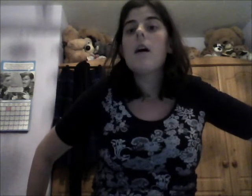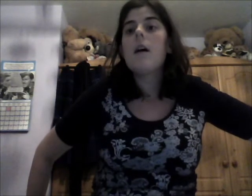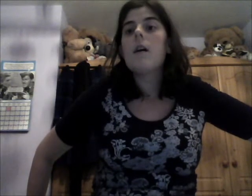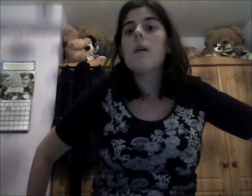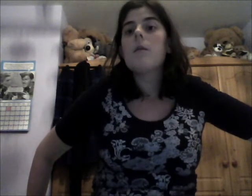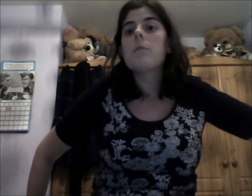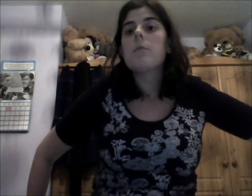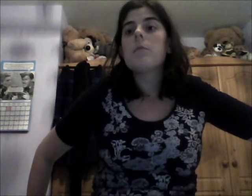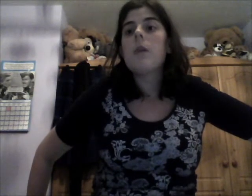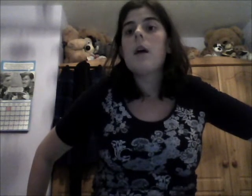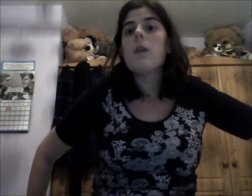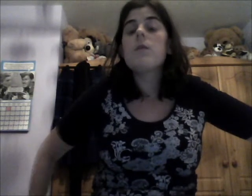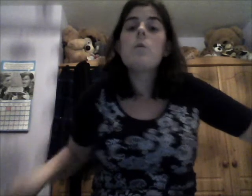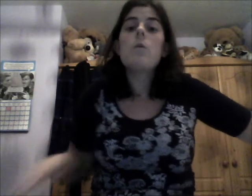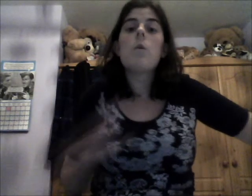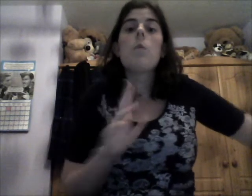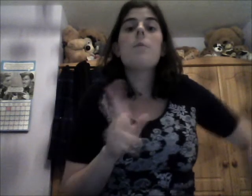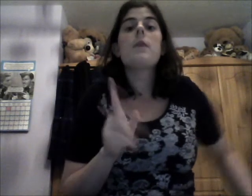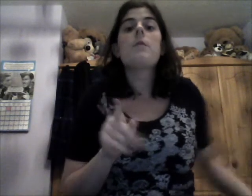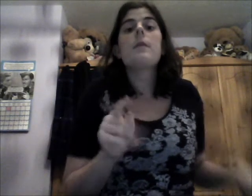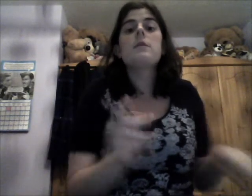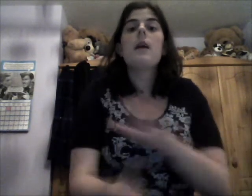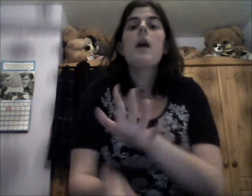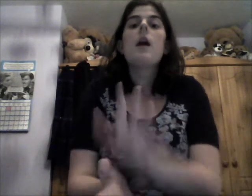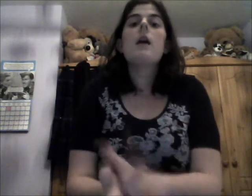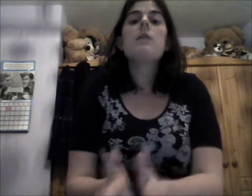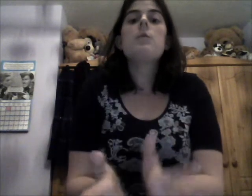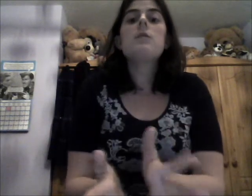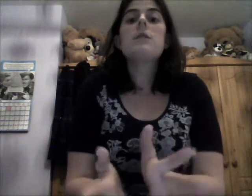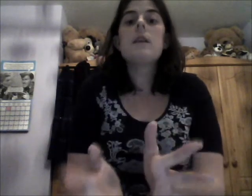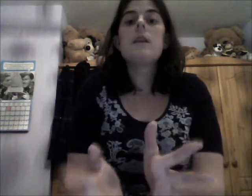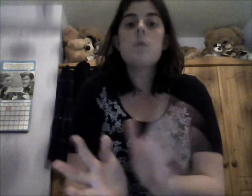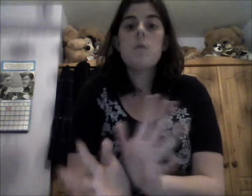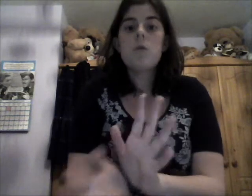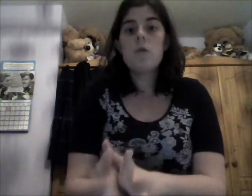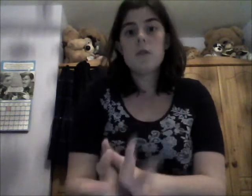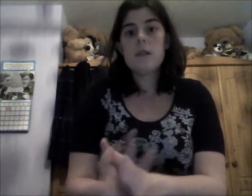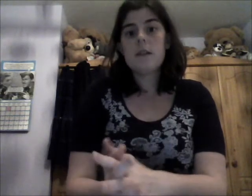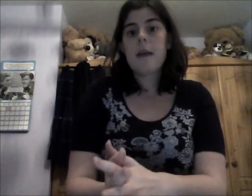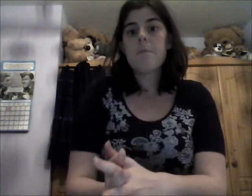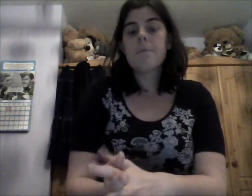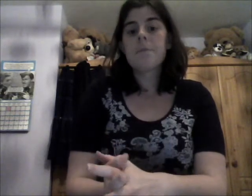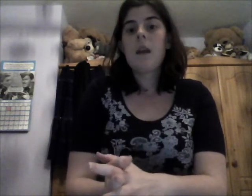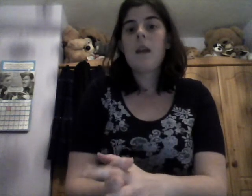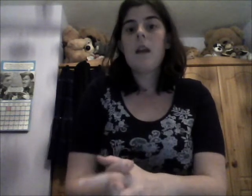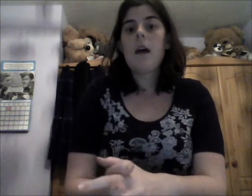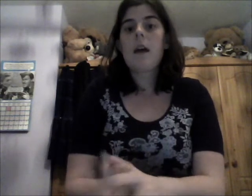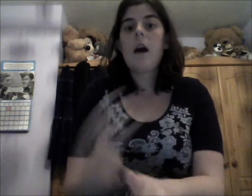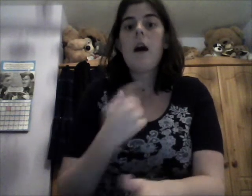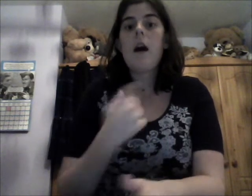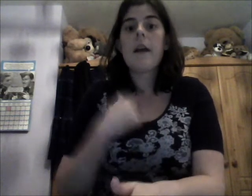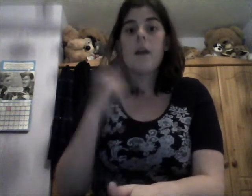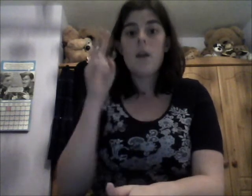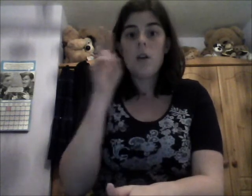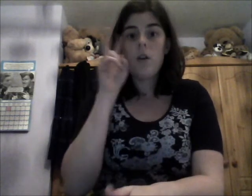Um, if you, oh, that reminds me. If you want to say someone looks the same, like I look